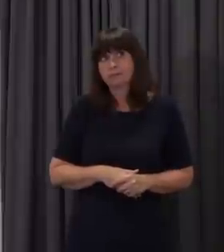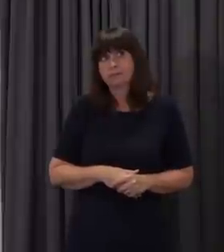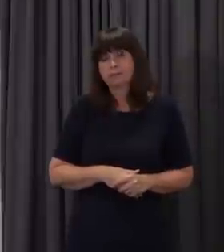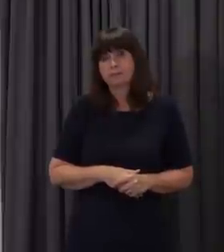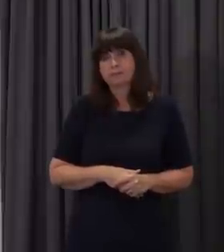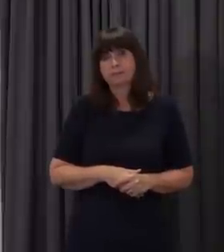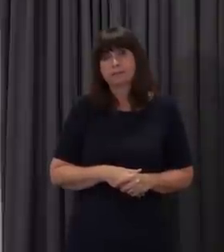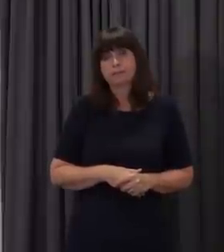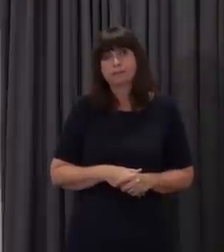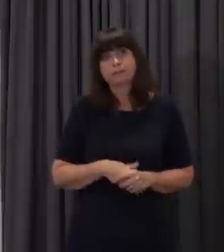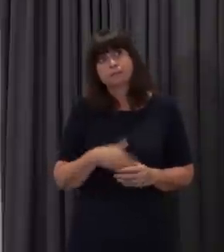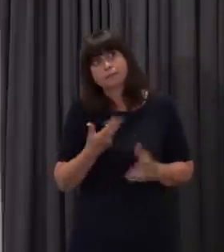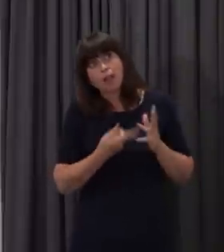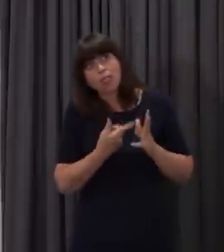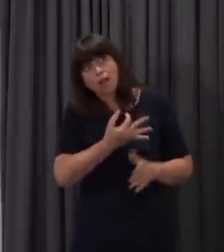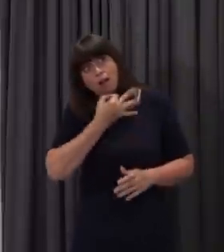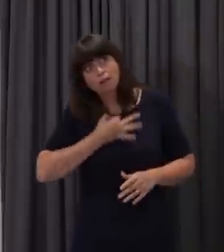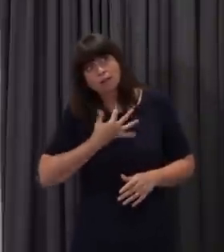Follow up, Andrew. Thank you.